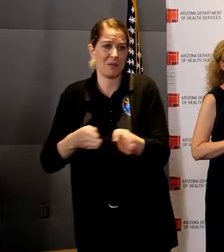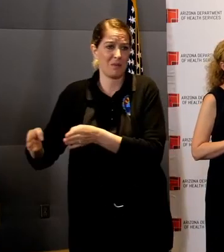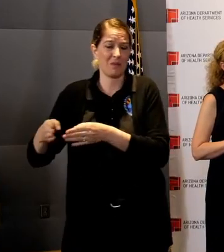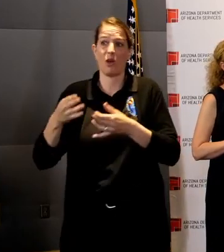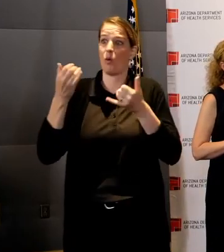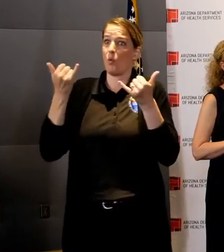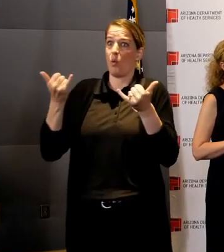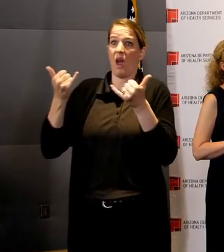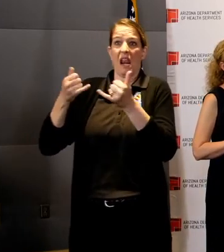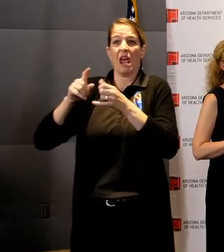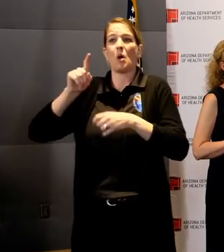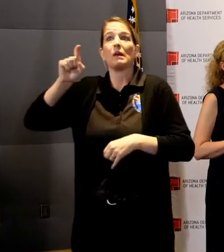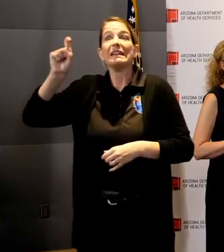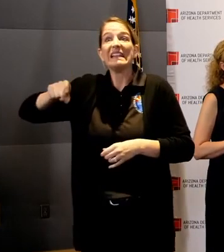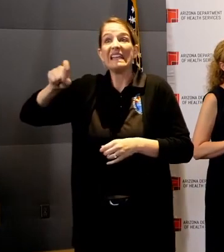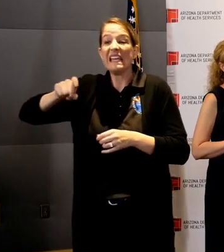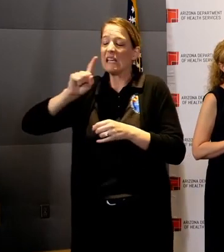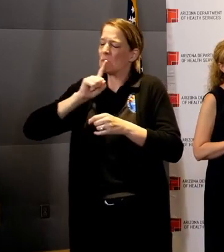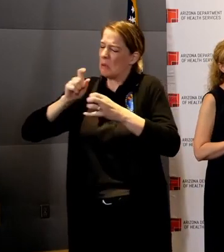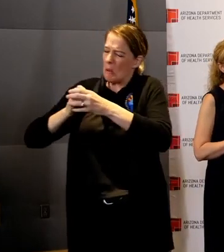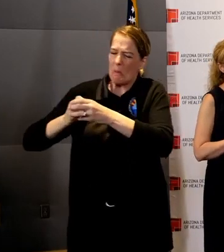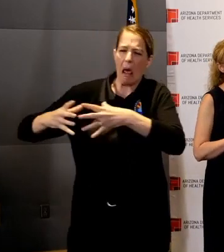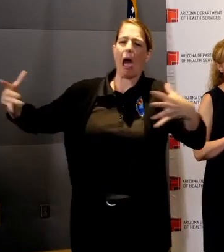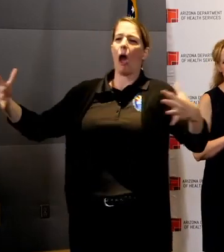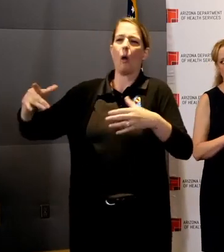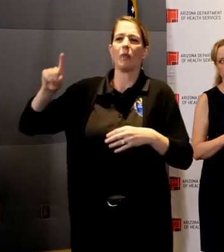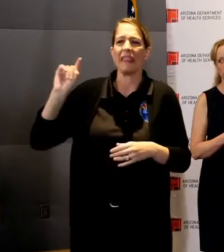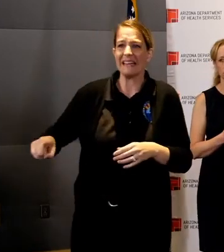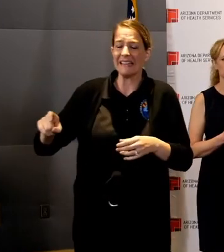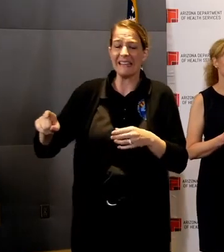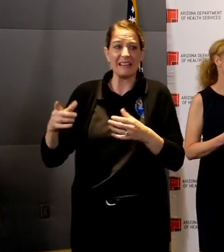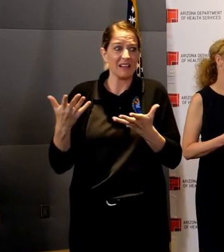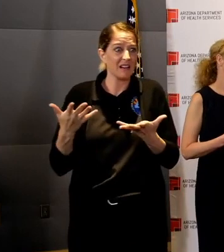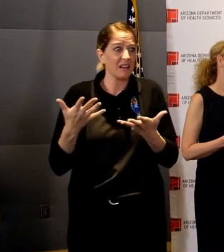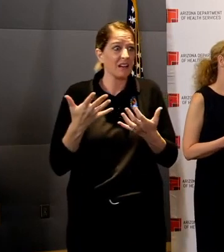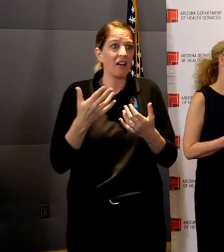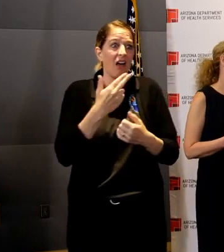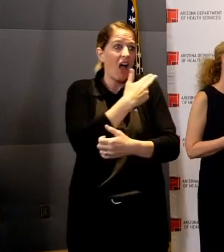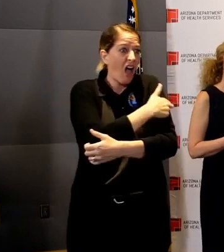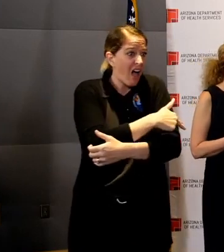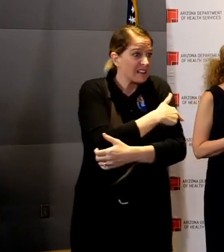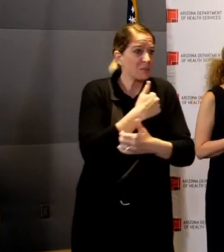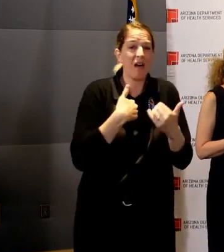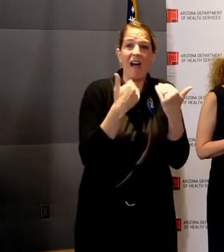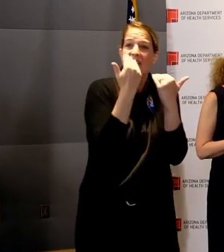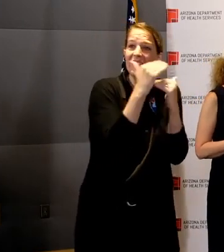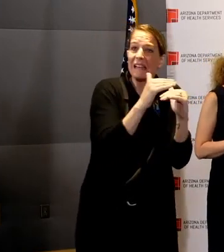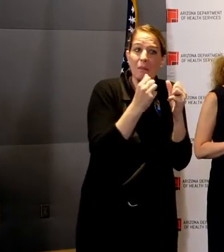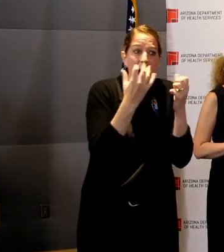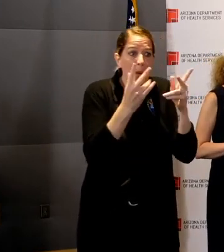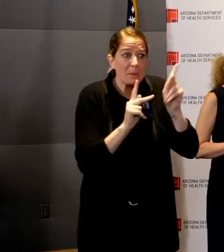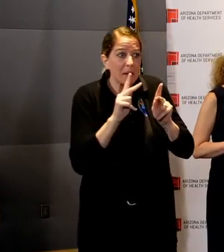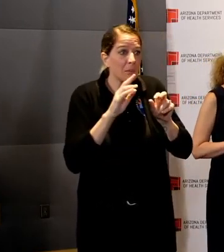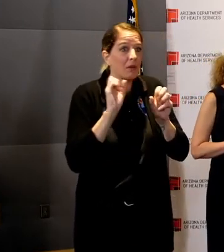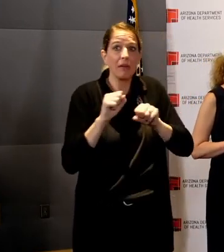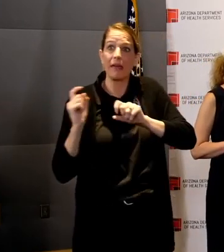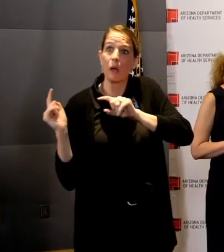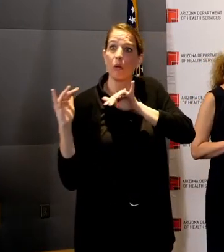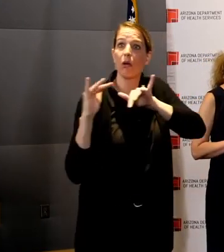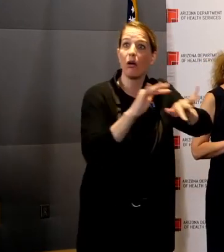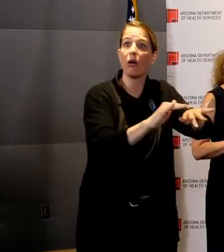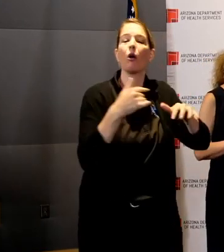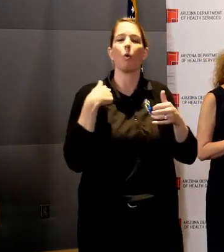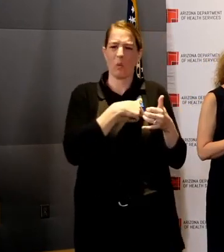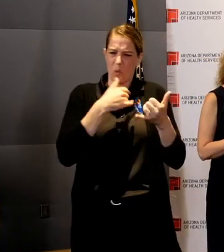these things from testing to hospital capacity to personal protective equipment. We've been able to address each